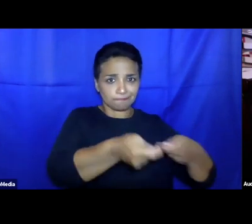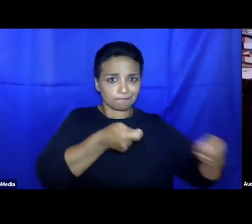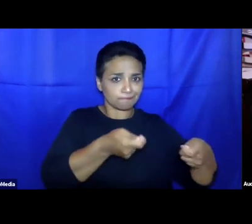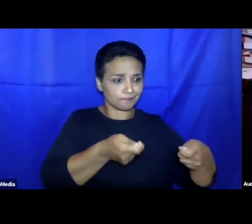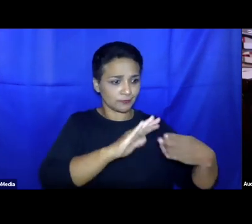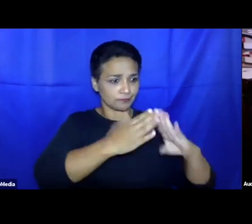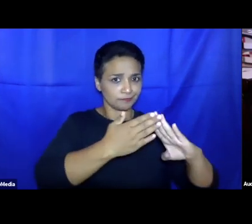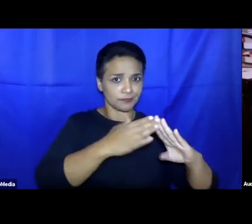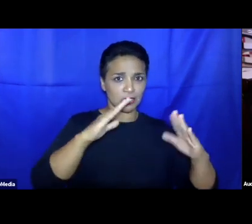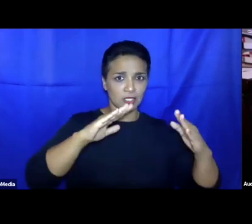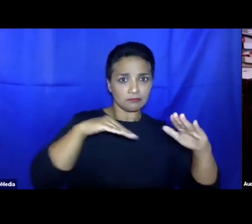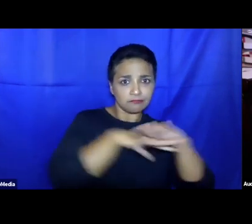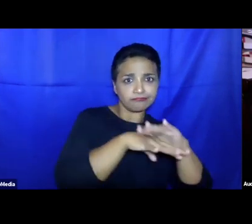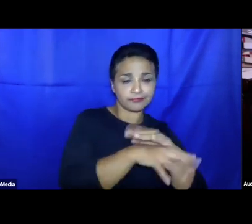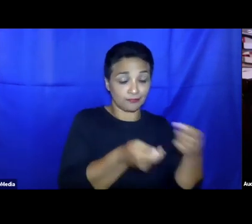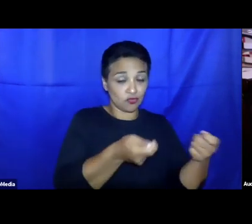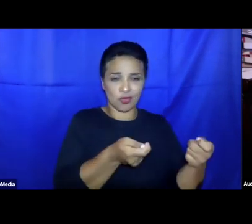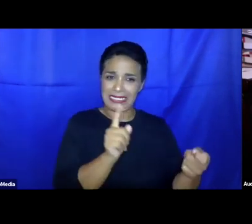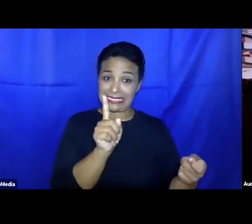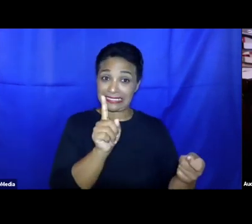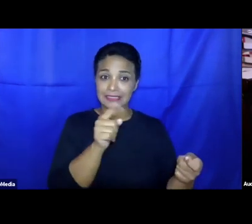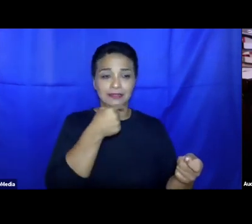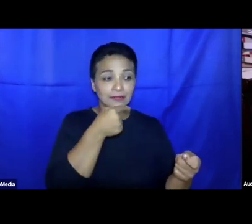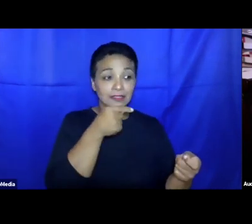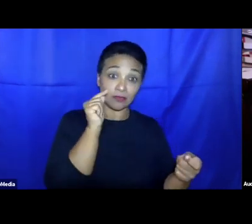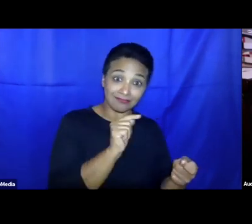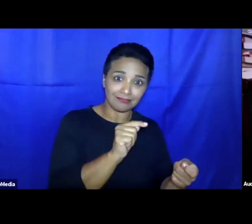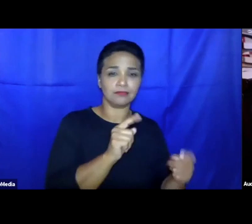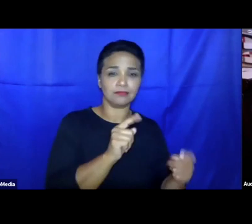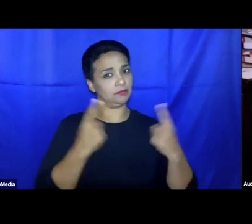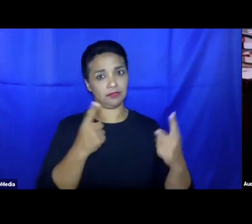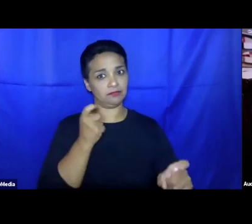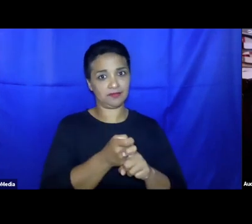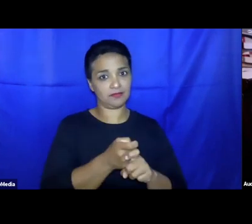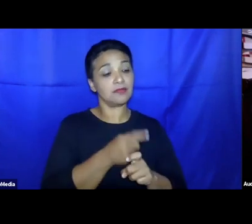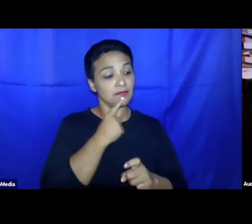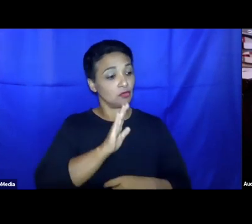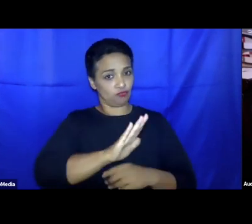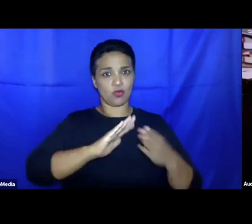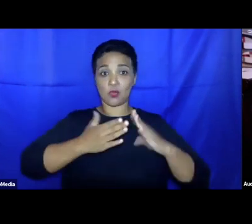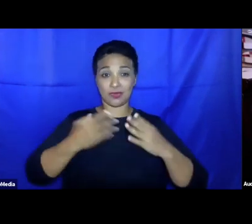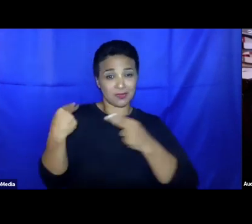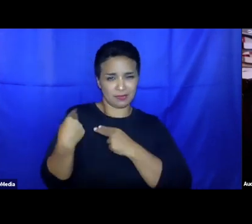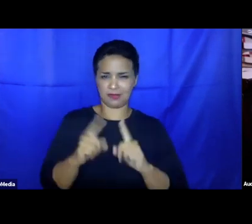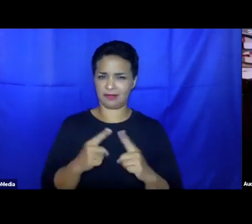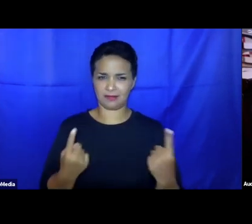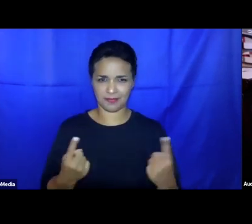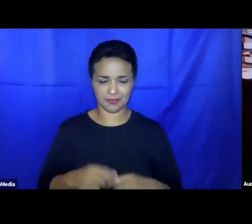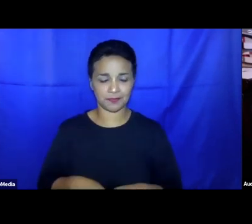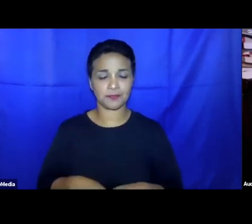valid reason that they see this as an attempt to privatize what should be a public responsibility. And secondly, you're just not going